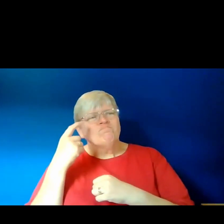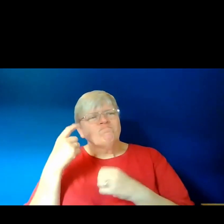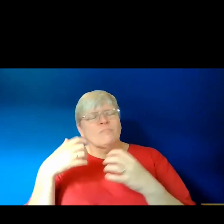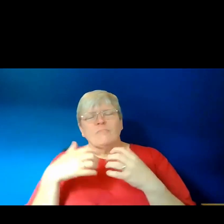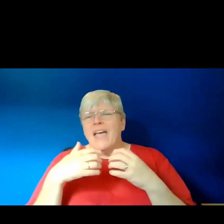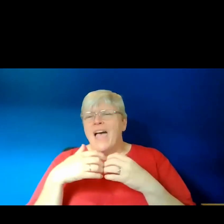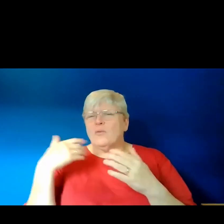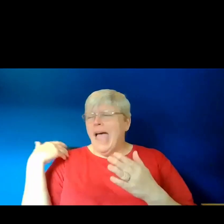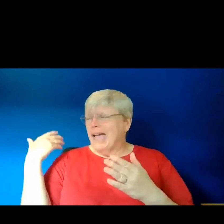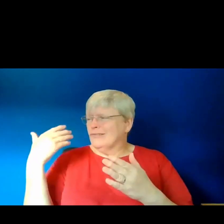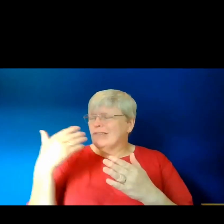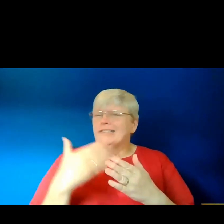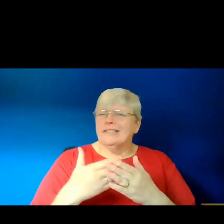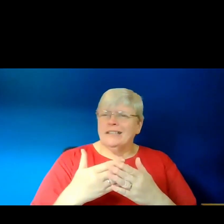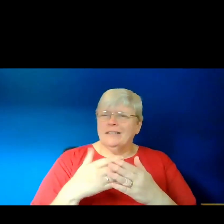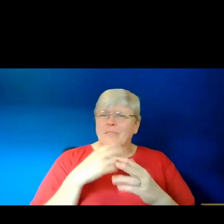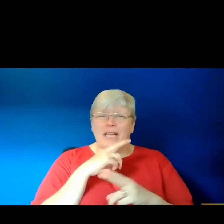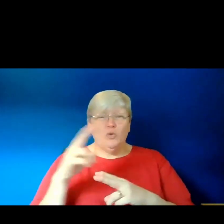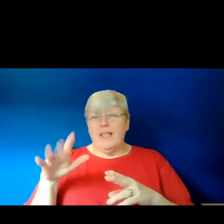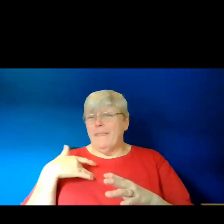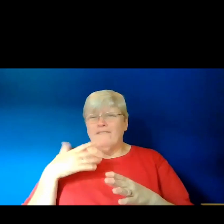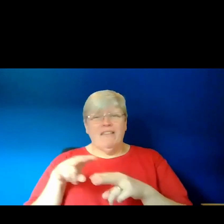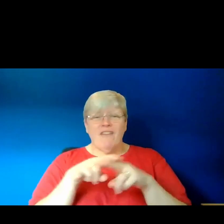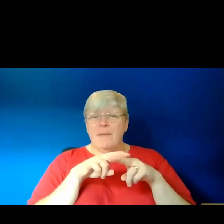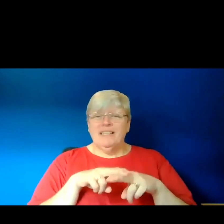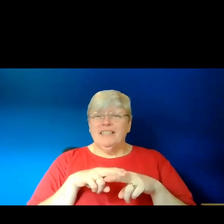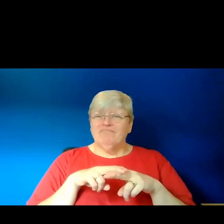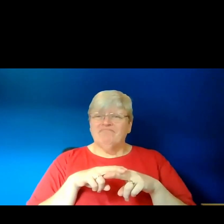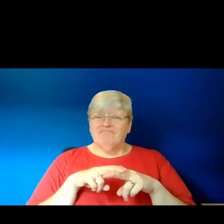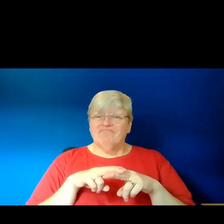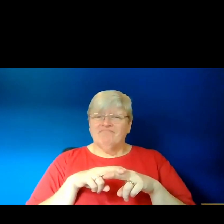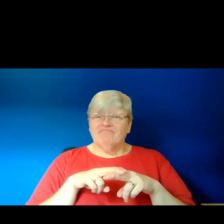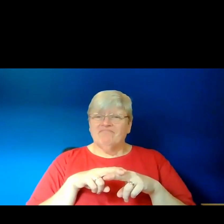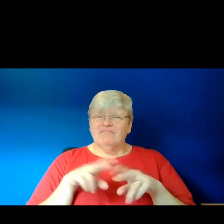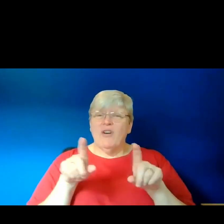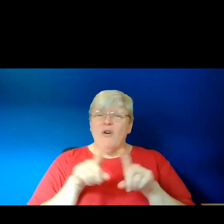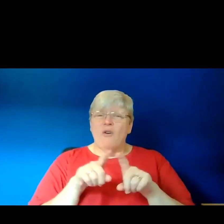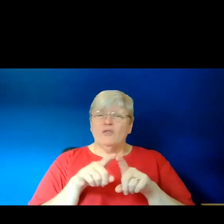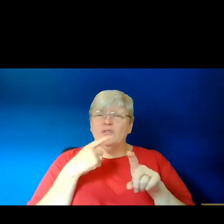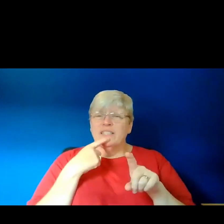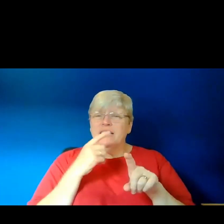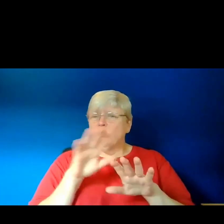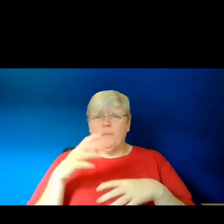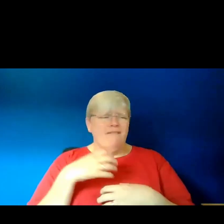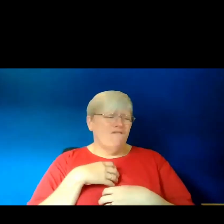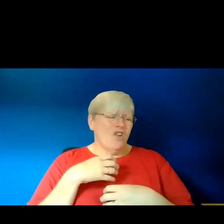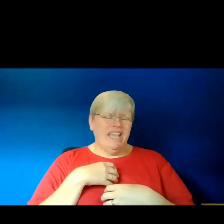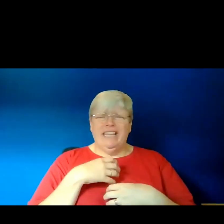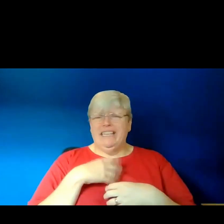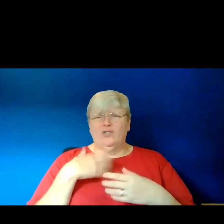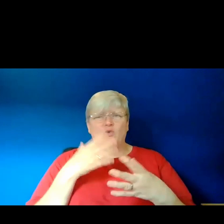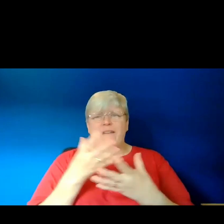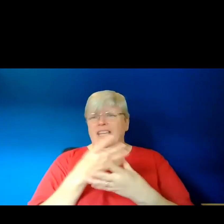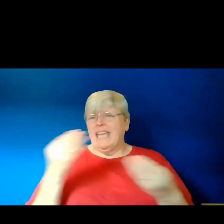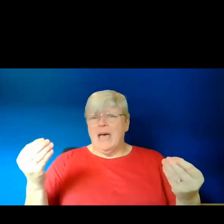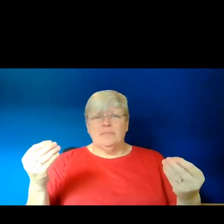ancestry, just by looking at your living family. And I would also say, don't be afraid to have gaps